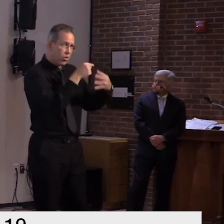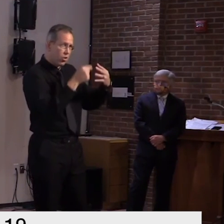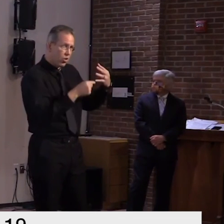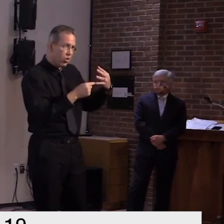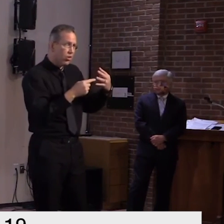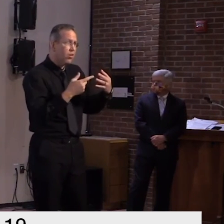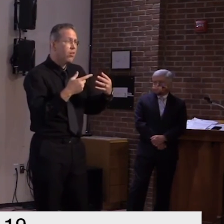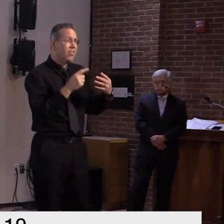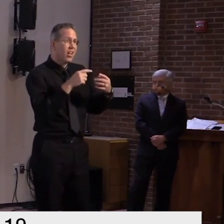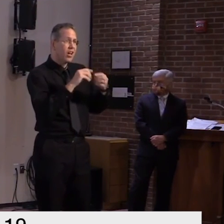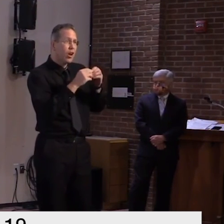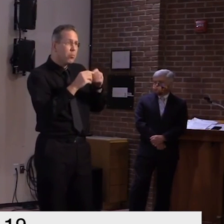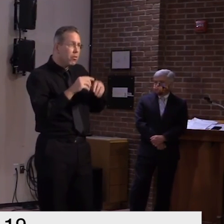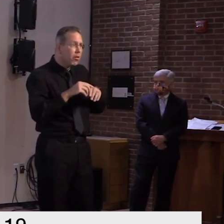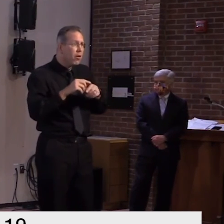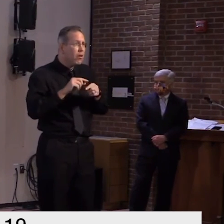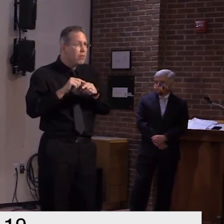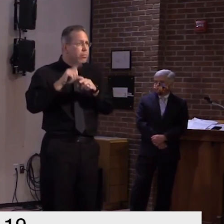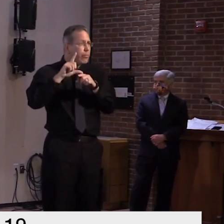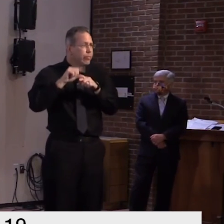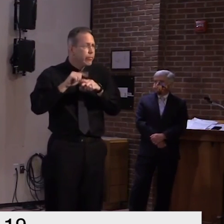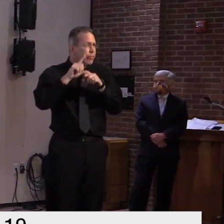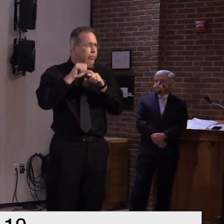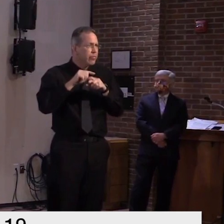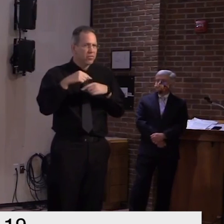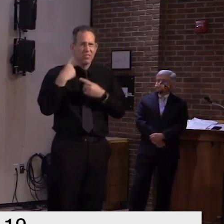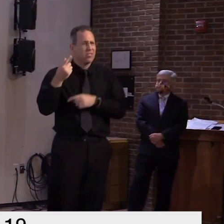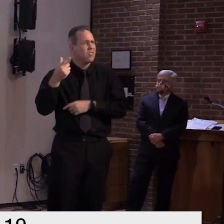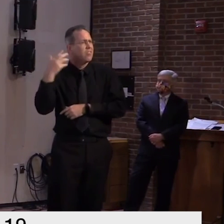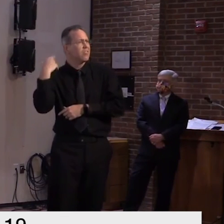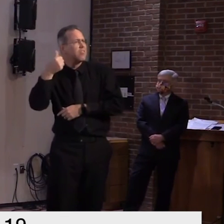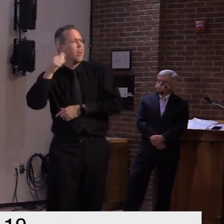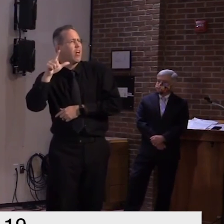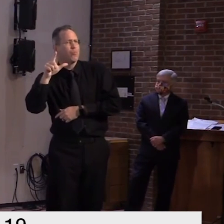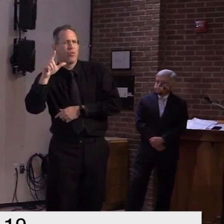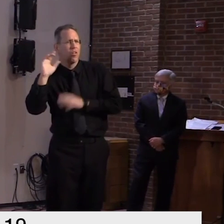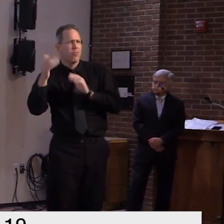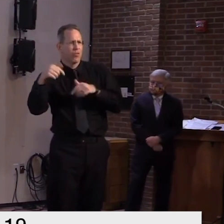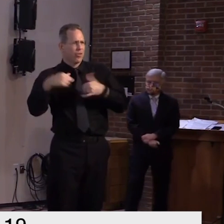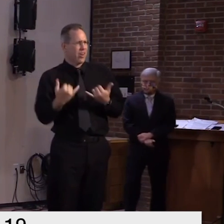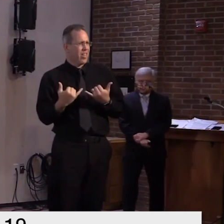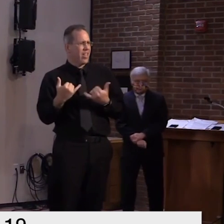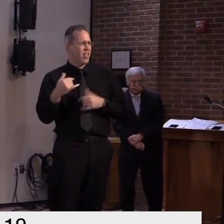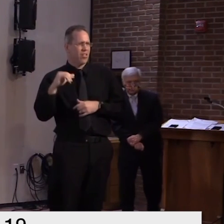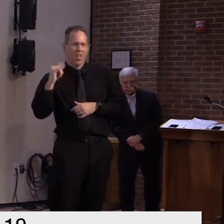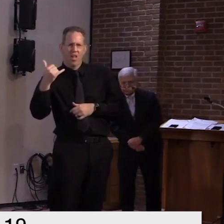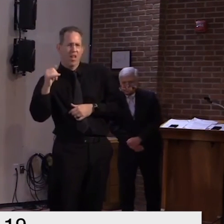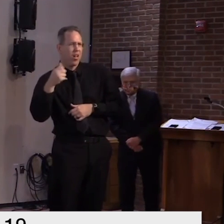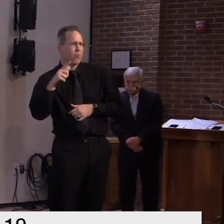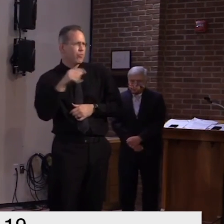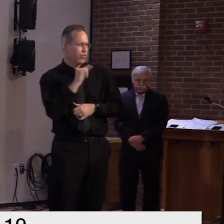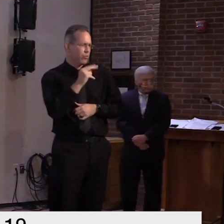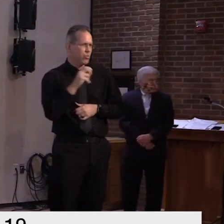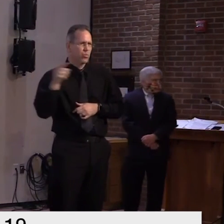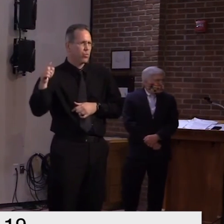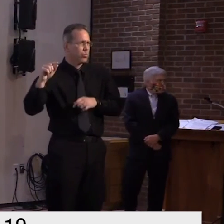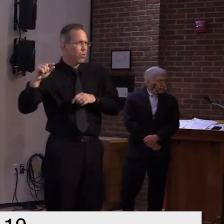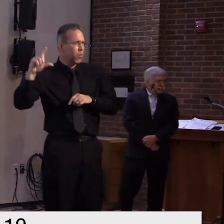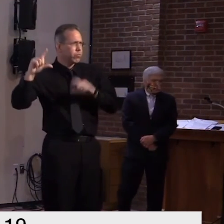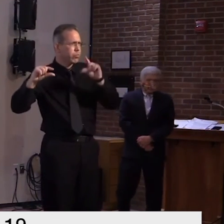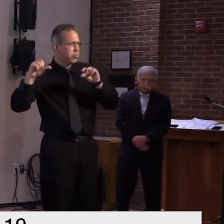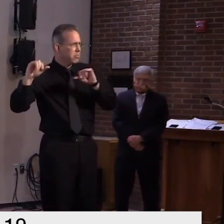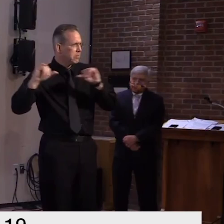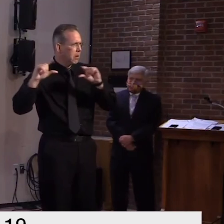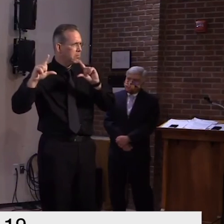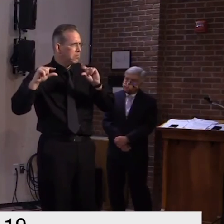now the other numbers look good but i'm just wondering what the what you're thinking is you know how how what would concern you what would